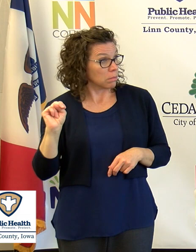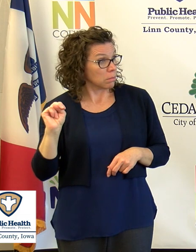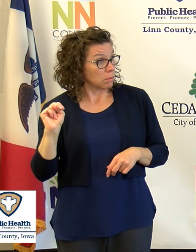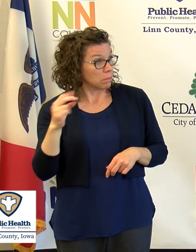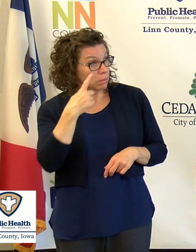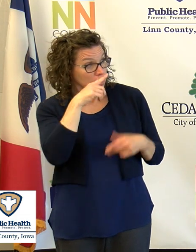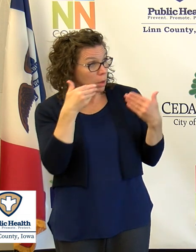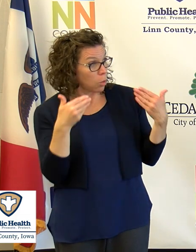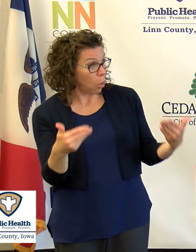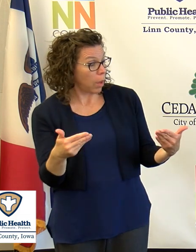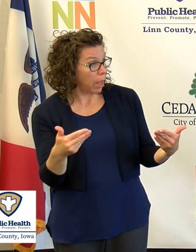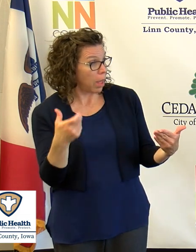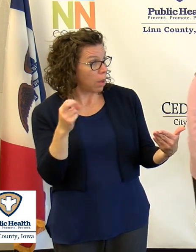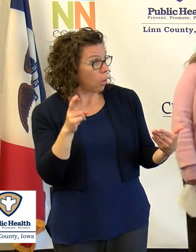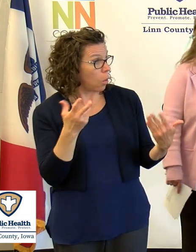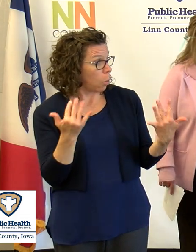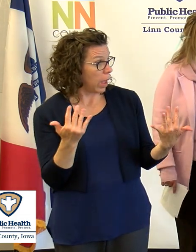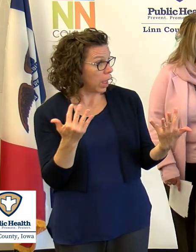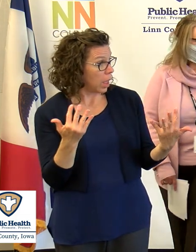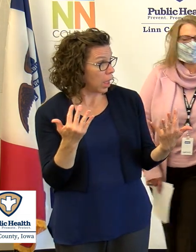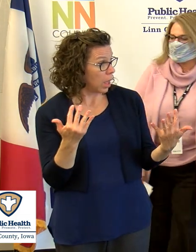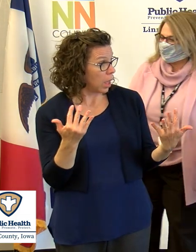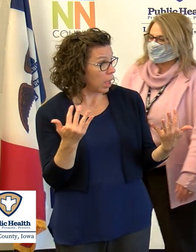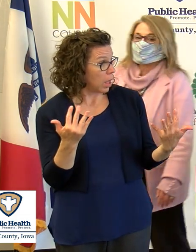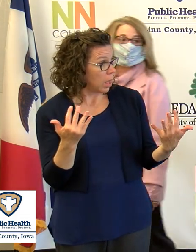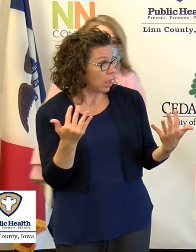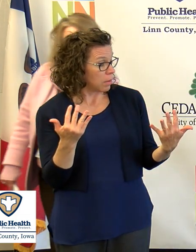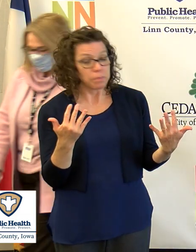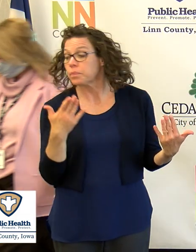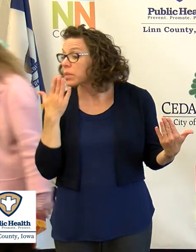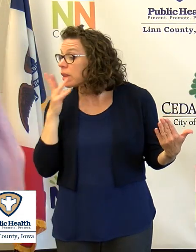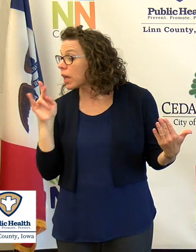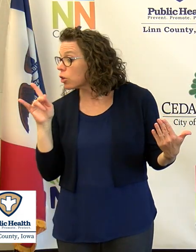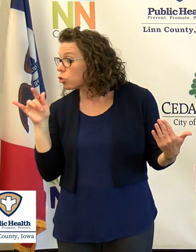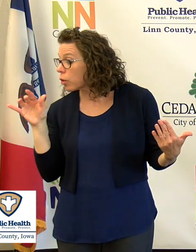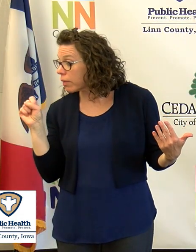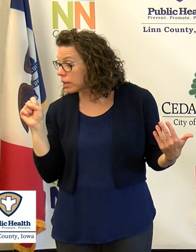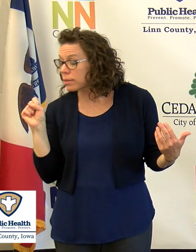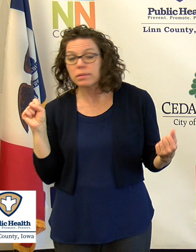go ahead with that, Kaylin, or I can wait? Thank you, Travis.